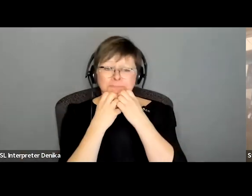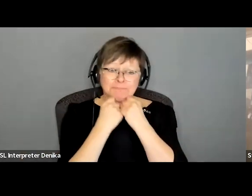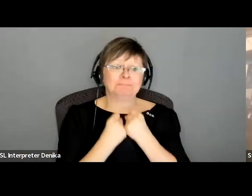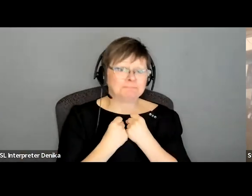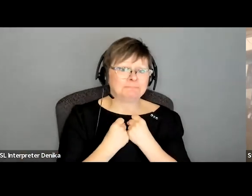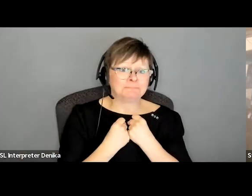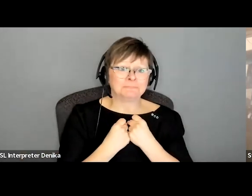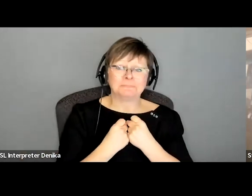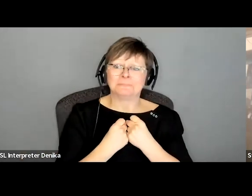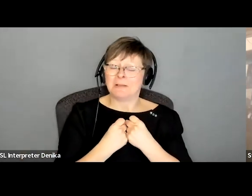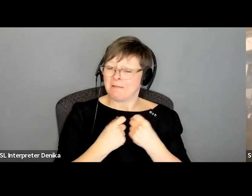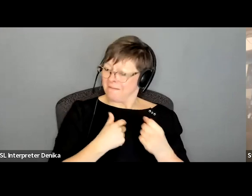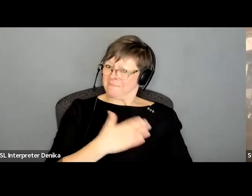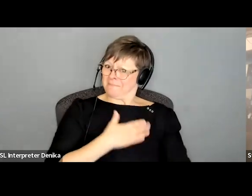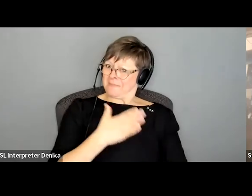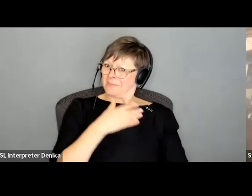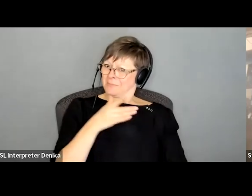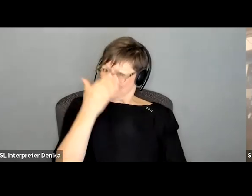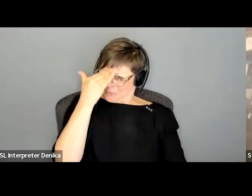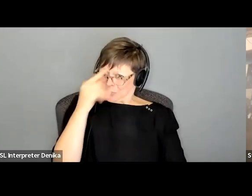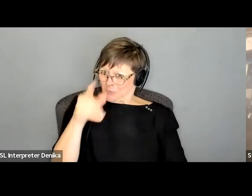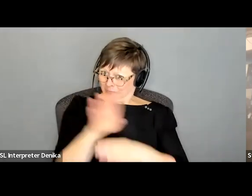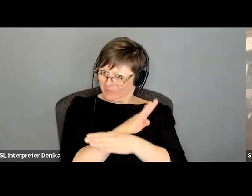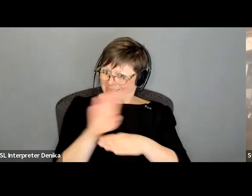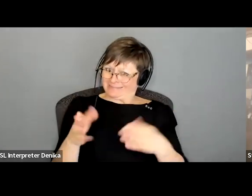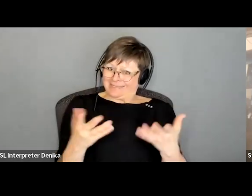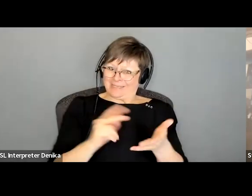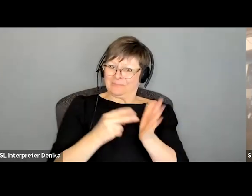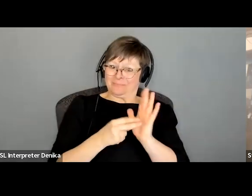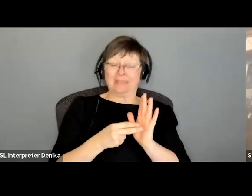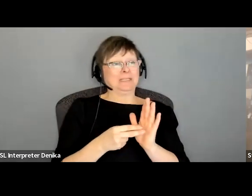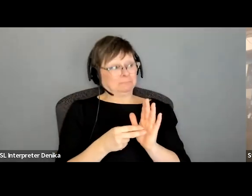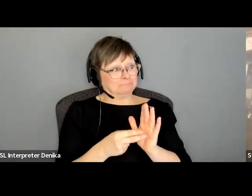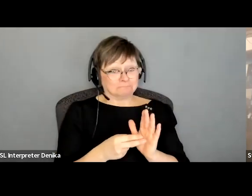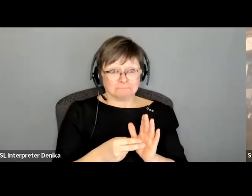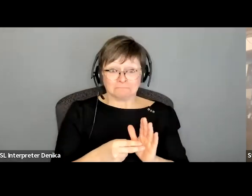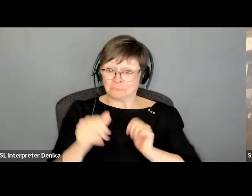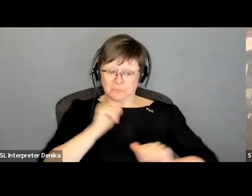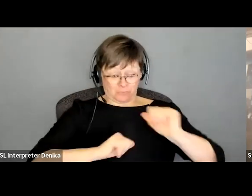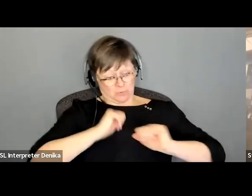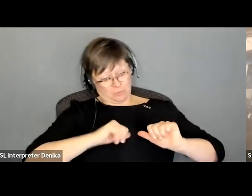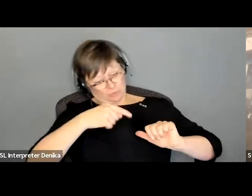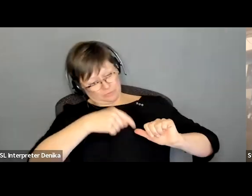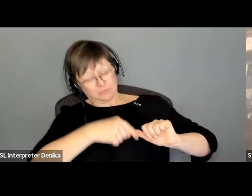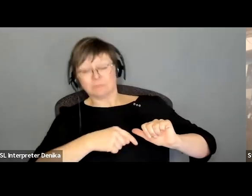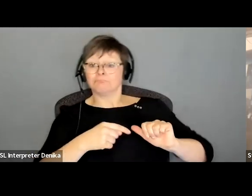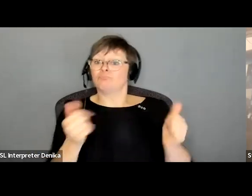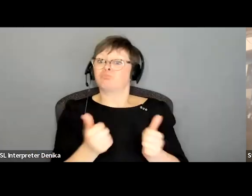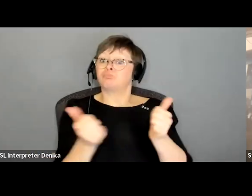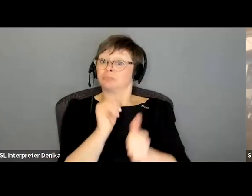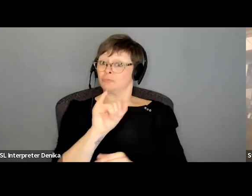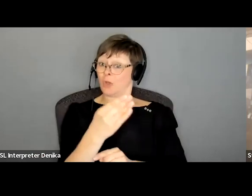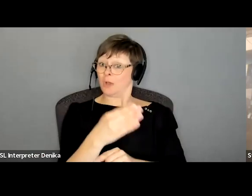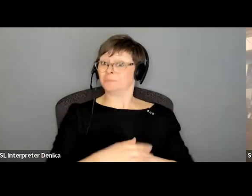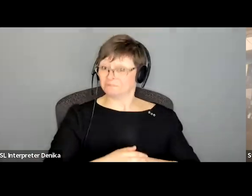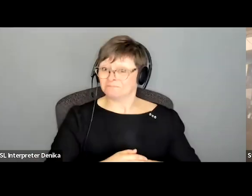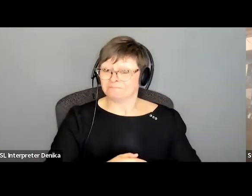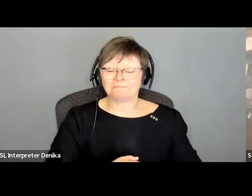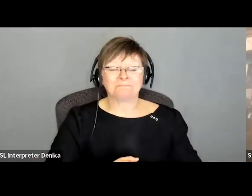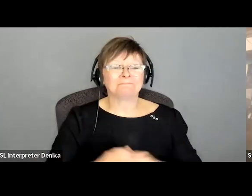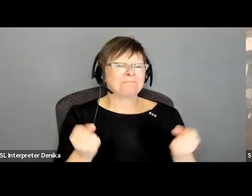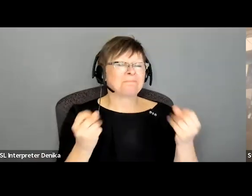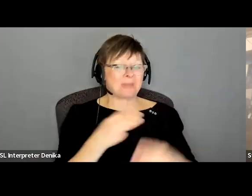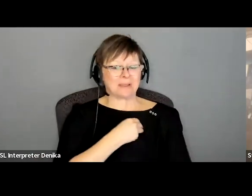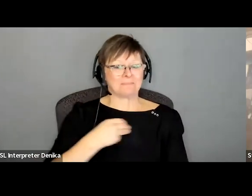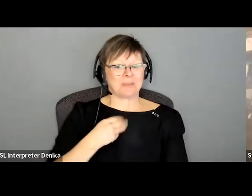hear that you're busy because that hopefully translates into jobs for our performing members um i i think a lot of our members